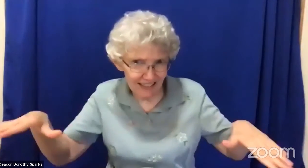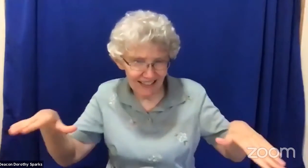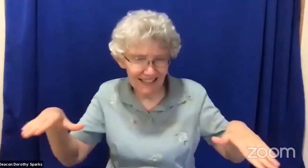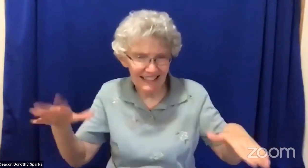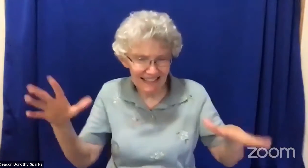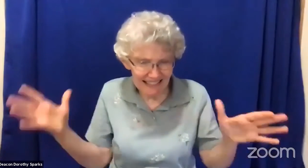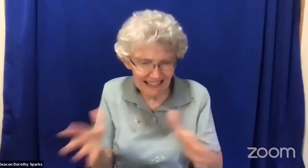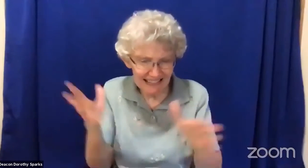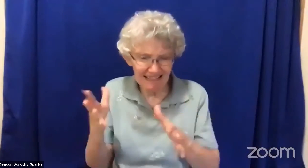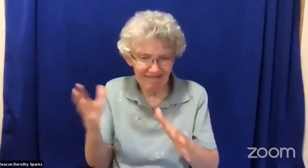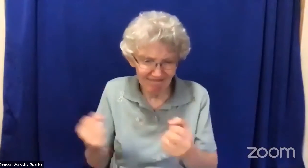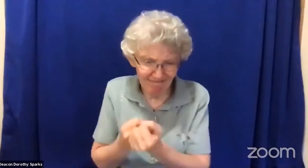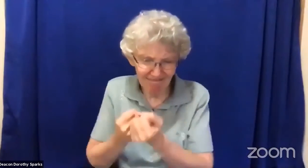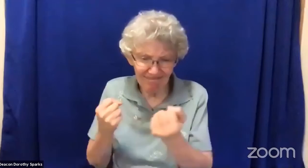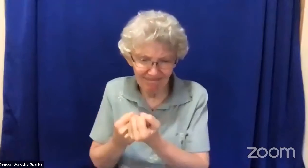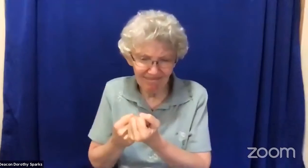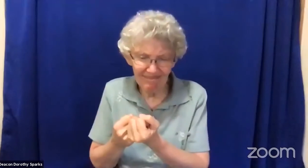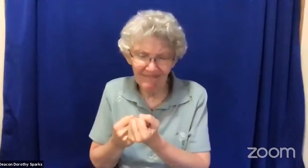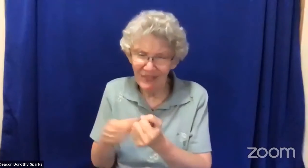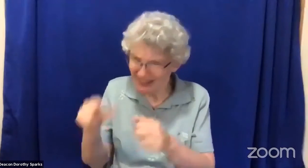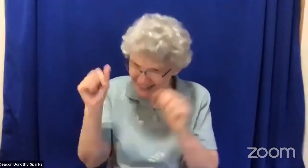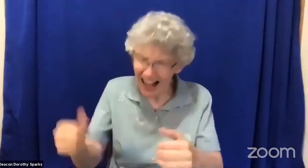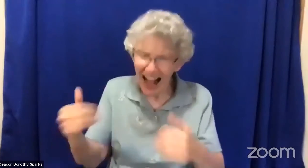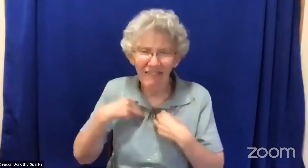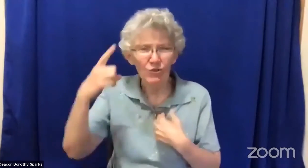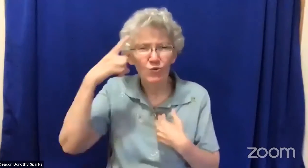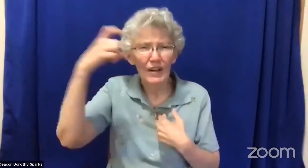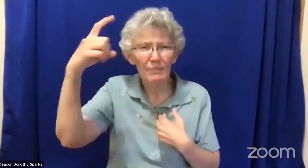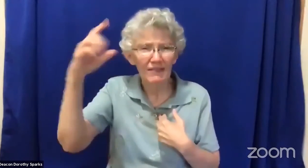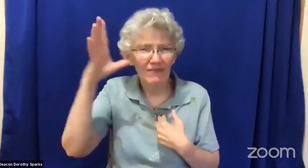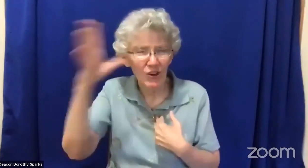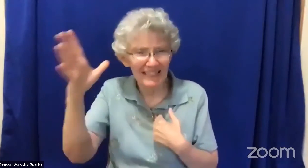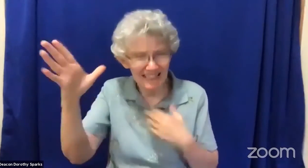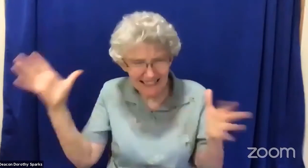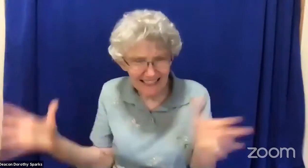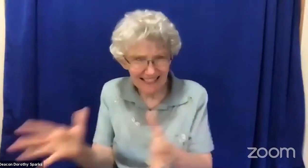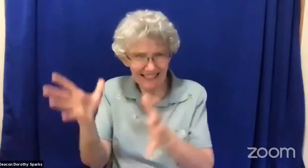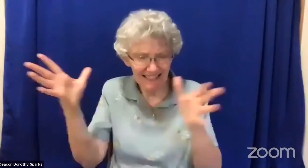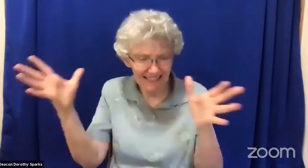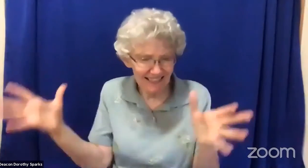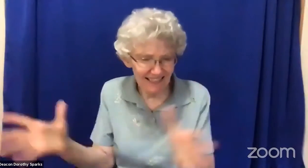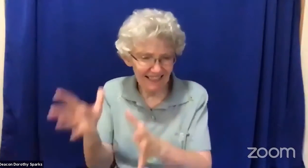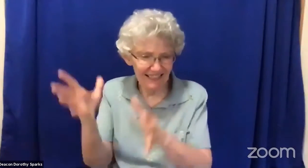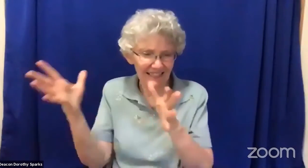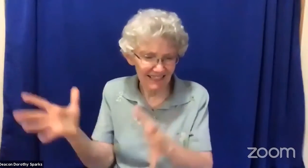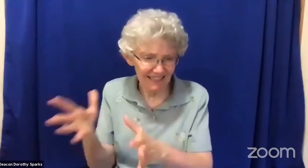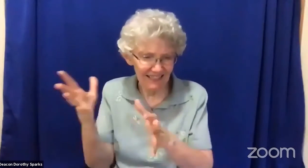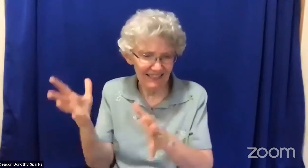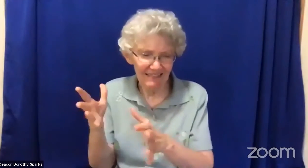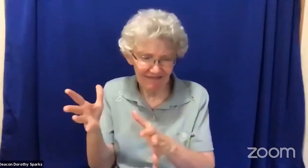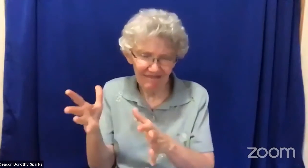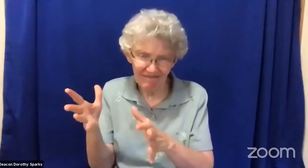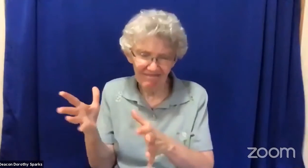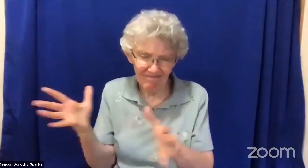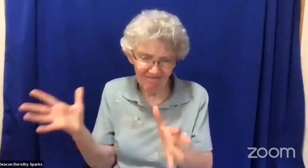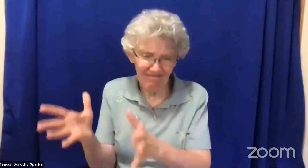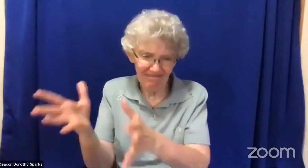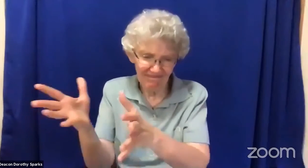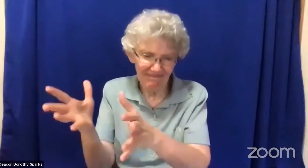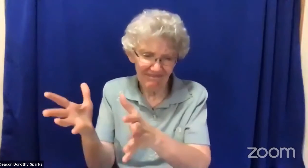and that the lives of black children matter, that we need to nourish